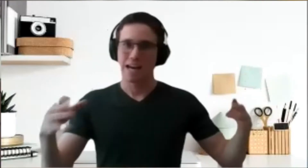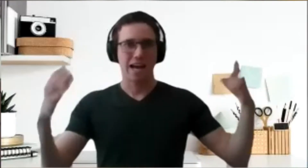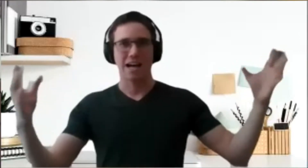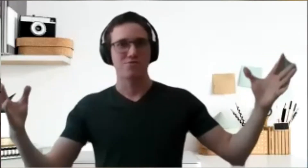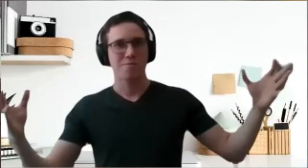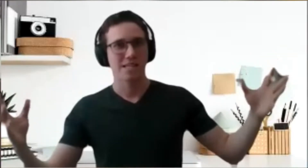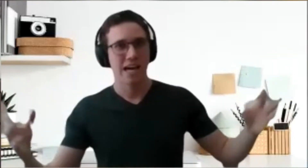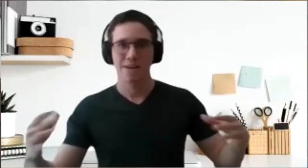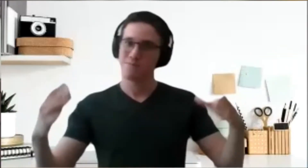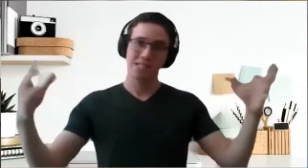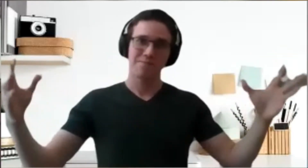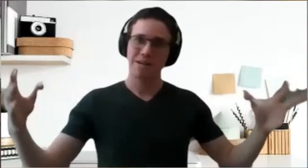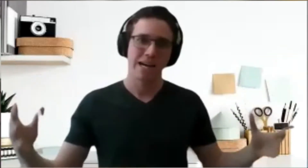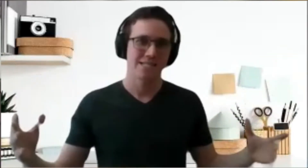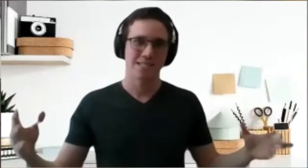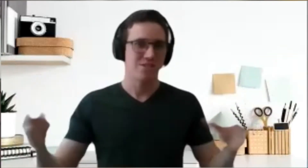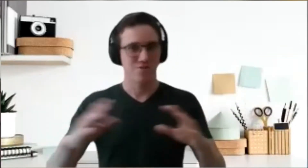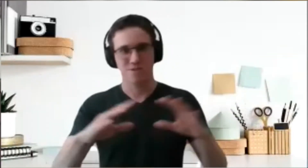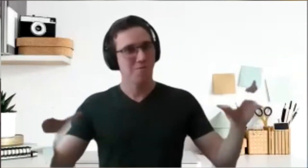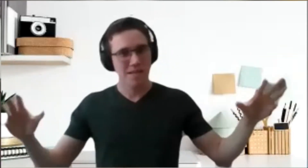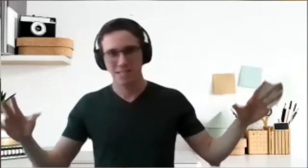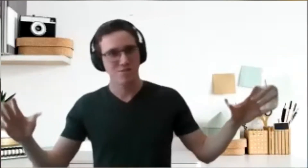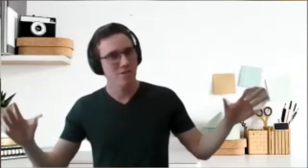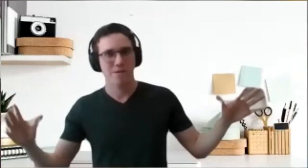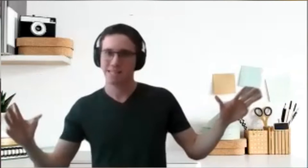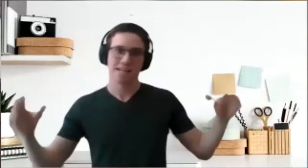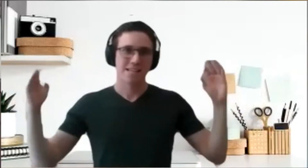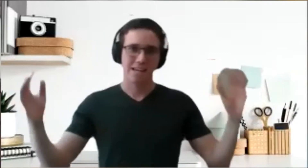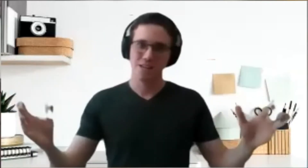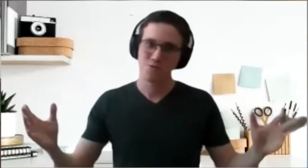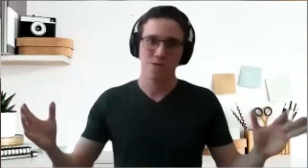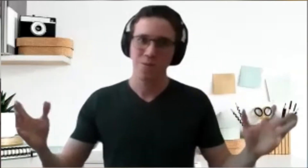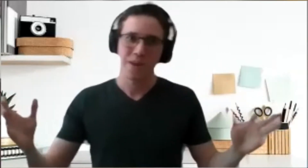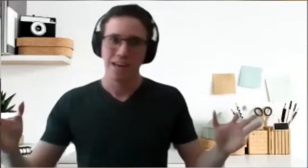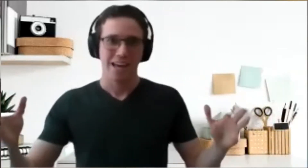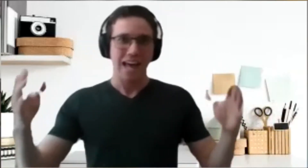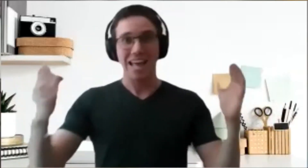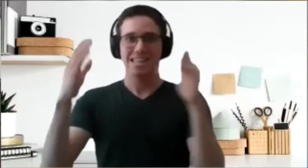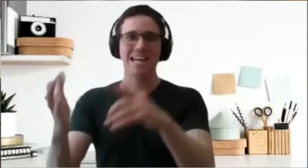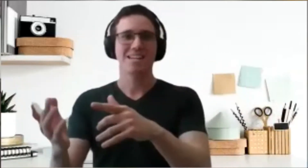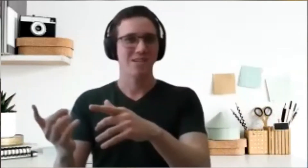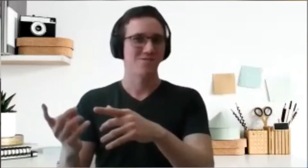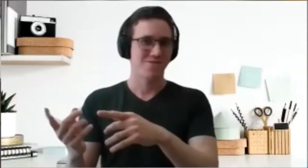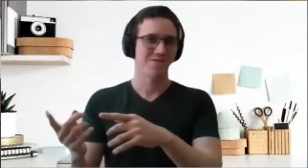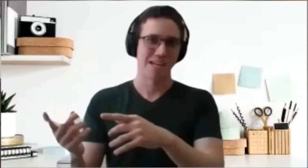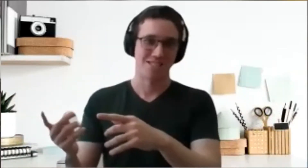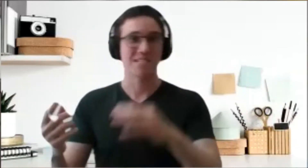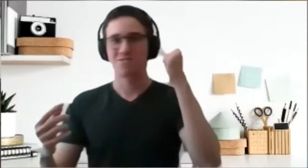I took my time, did my best. I showed no mercy to the weights like usual and then I went to Toastmasters because